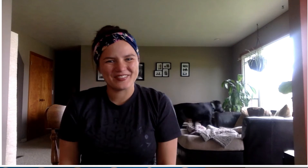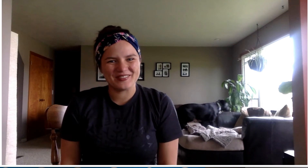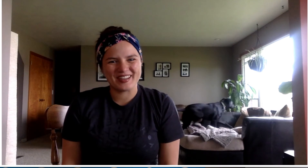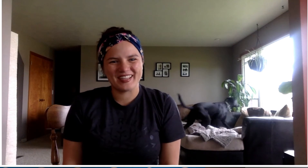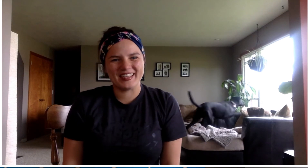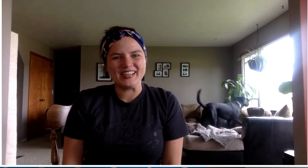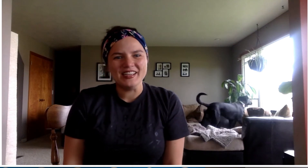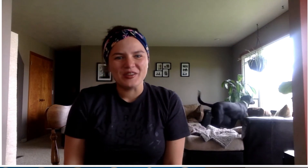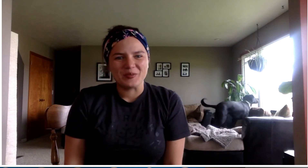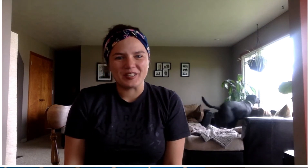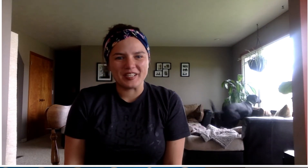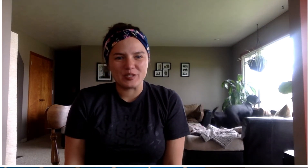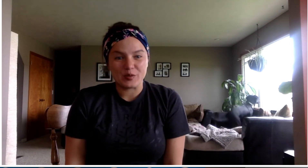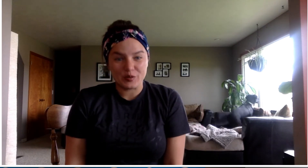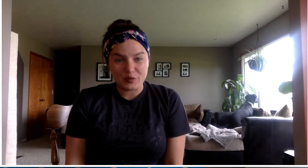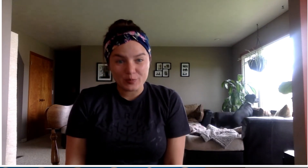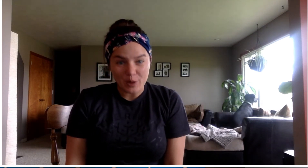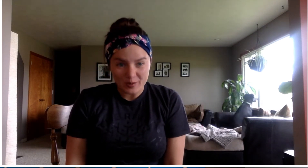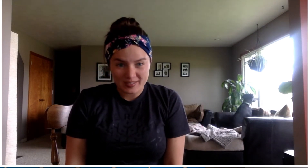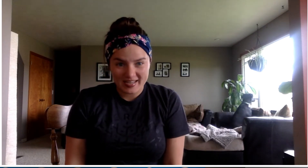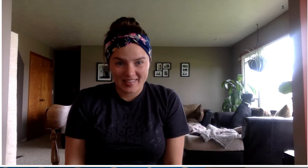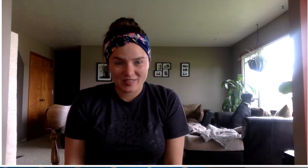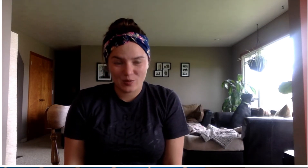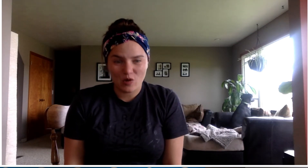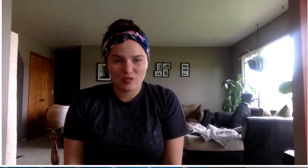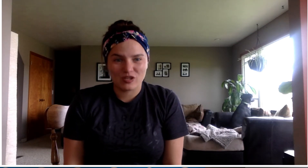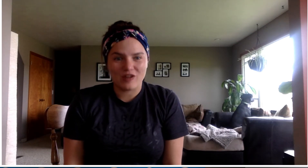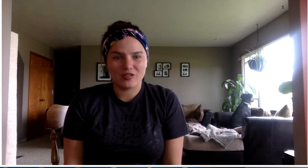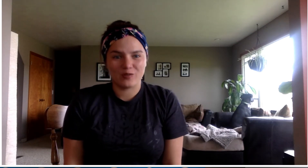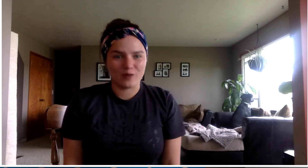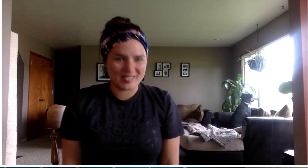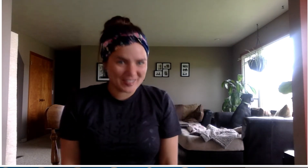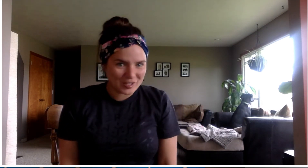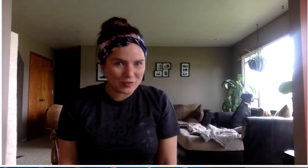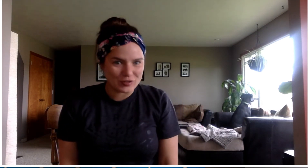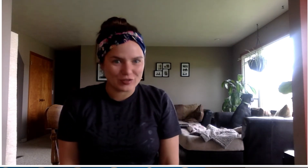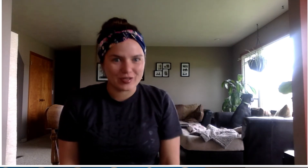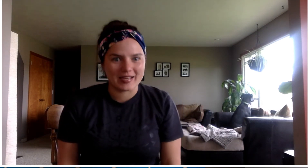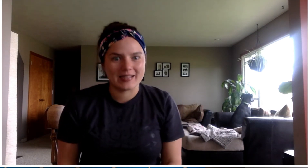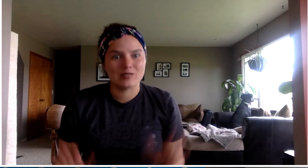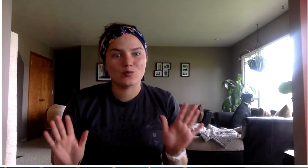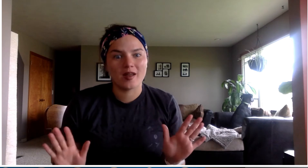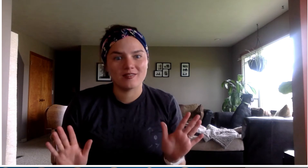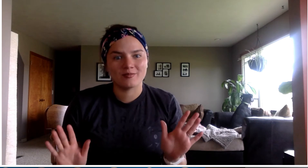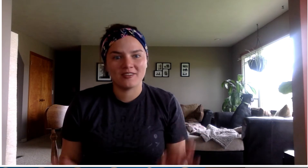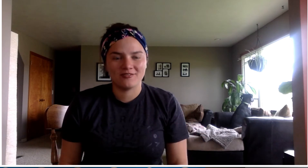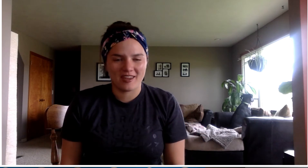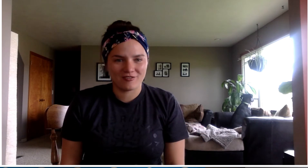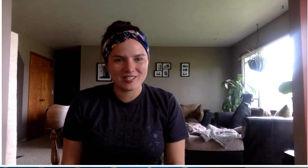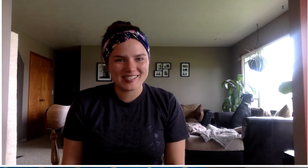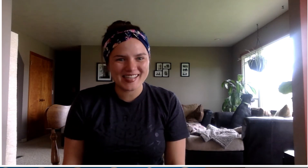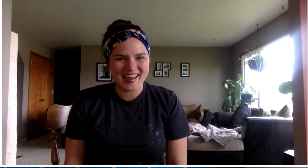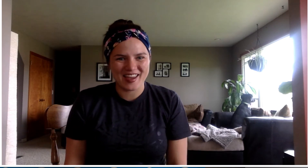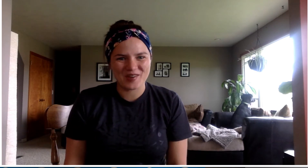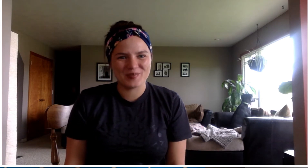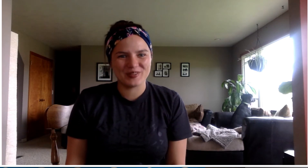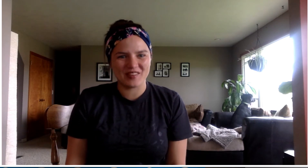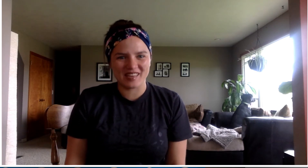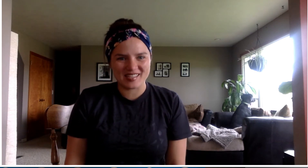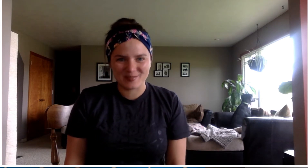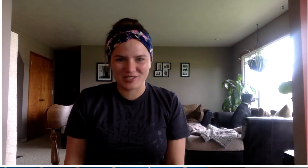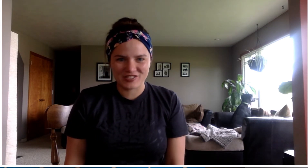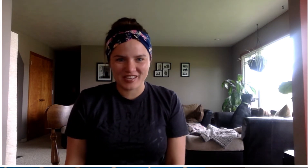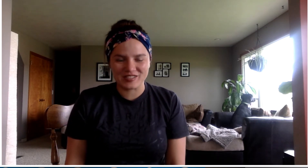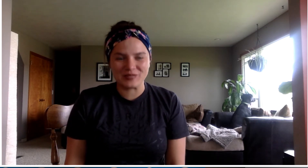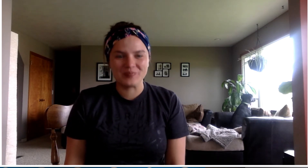Hi everyone! We're gonna do a new poem today. This poem is called There Was a Little Turtle and it is one of my favorites and I hope you